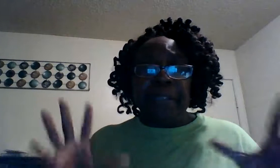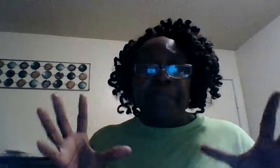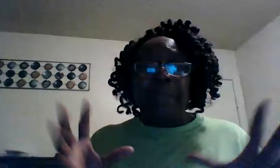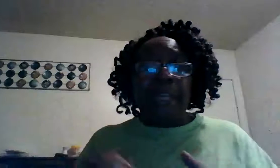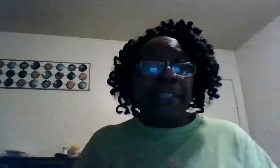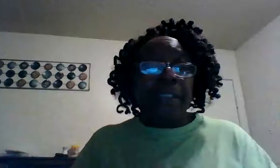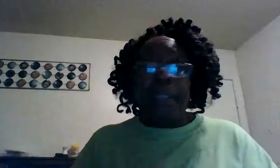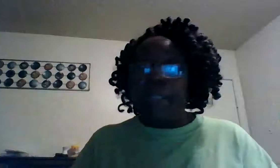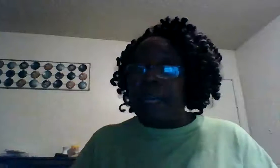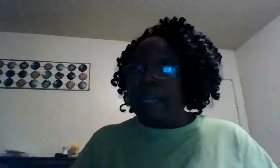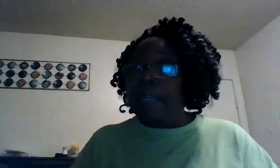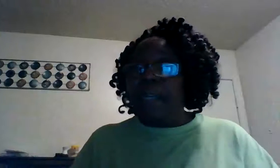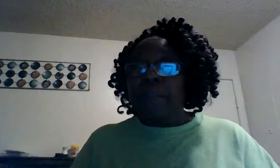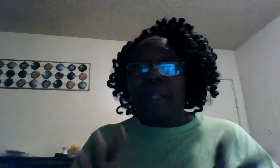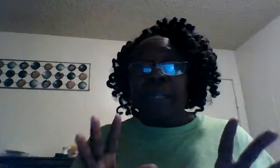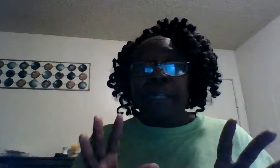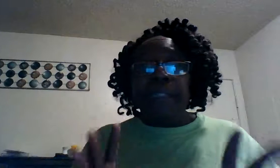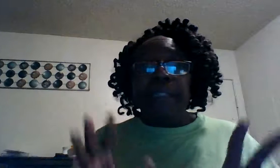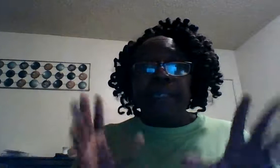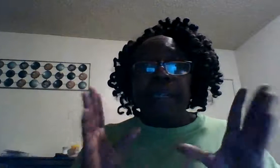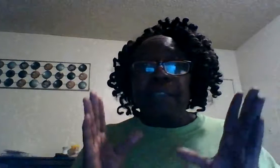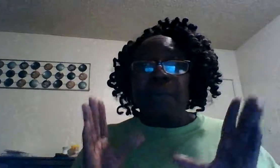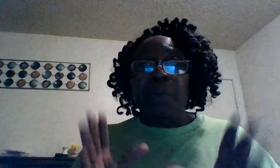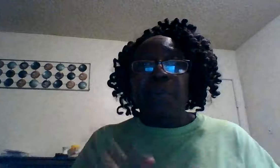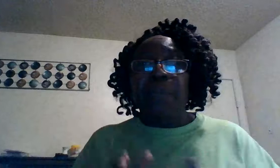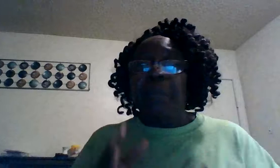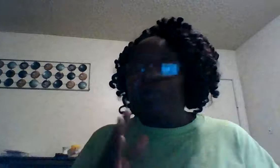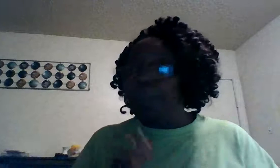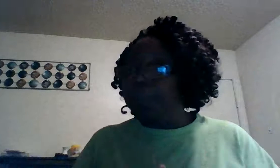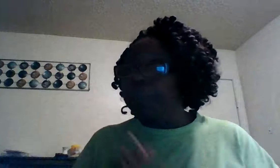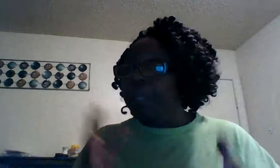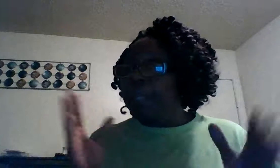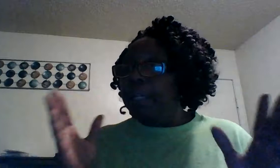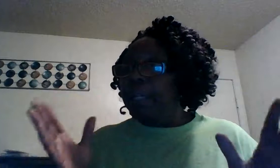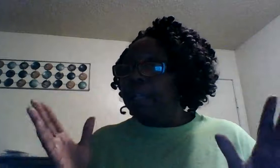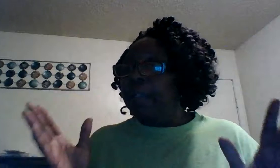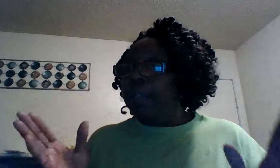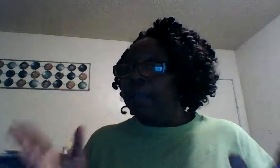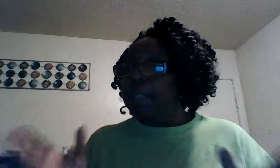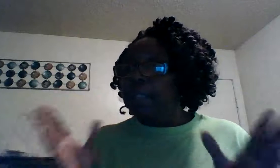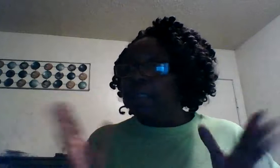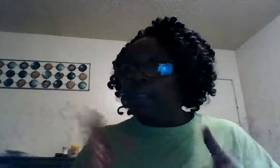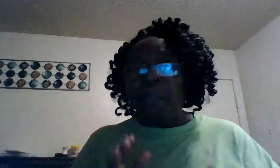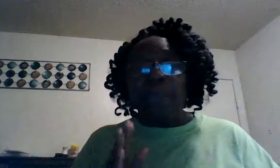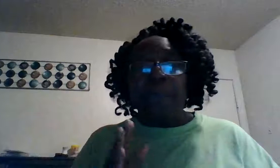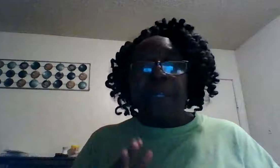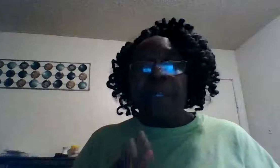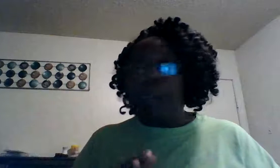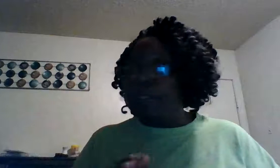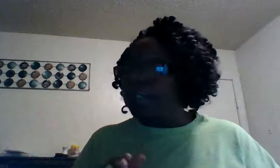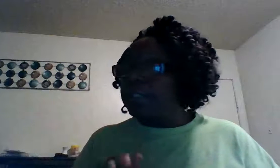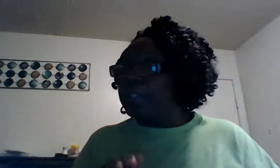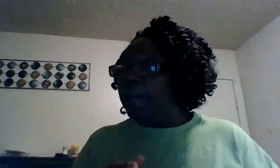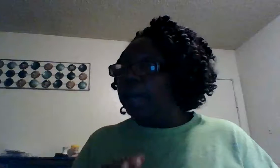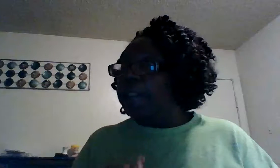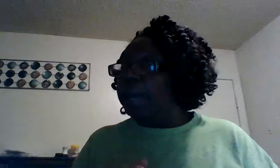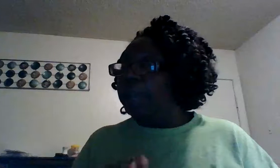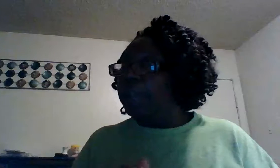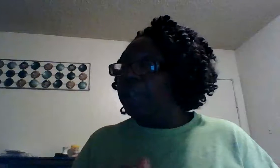good message today but let us let us remember who can what can separate us this is our topic what